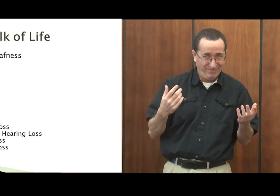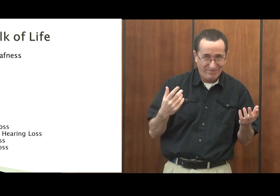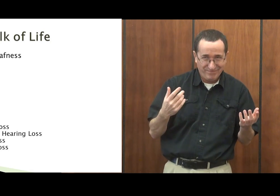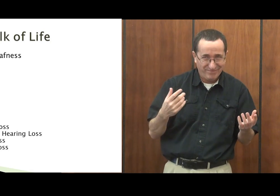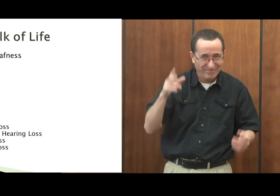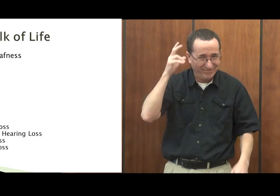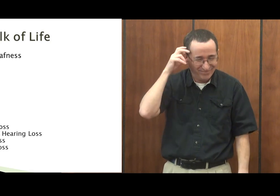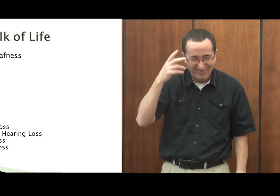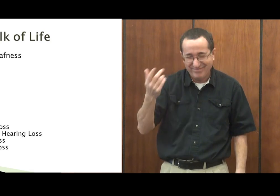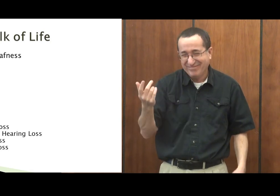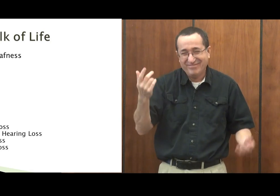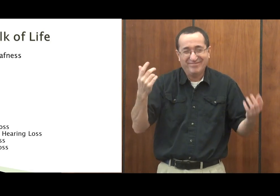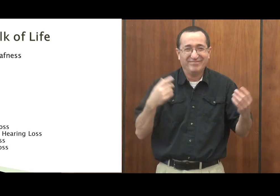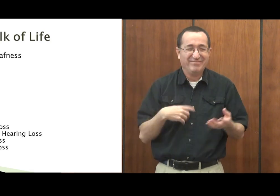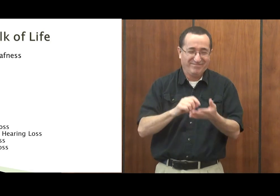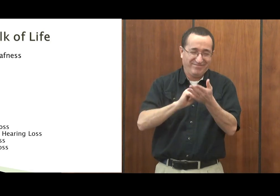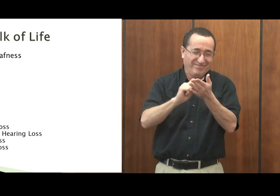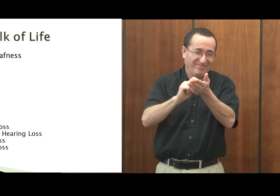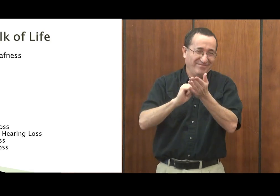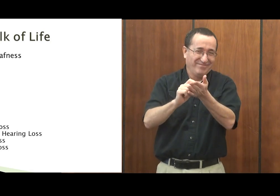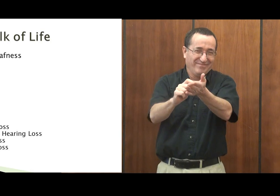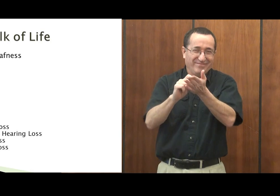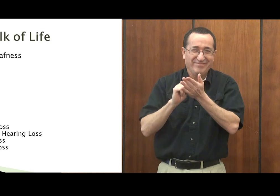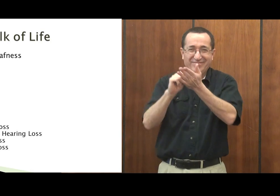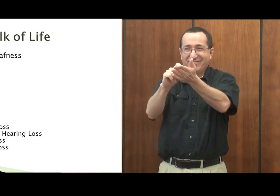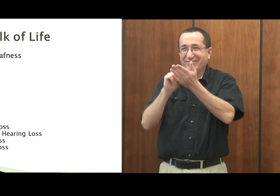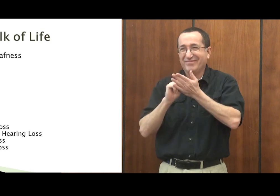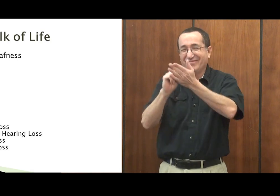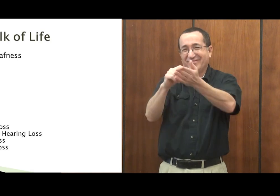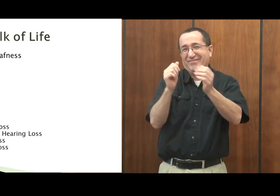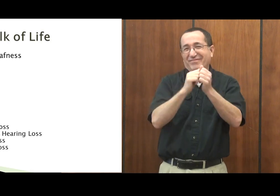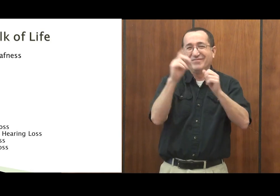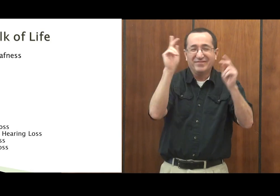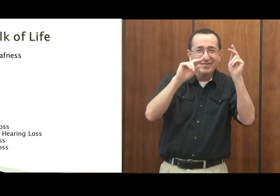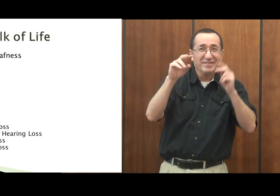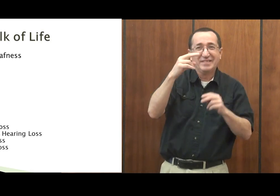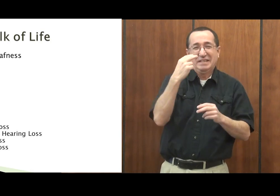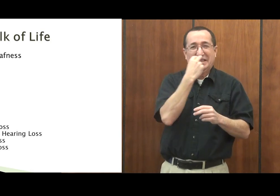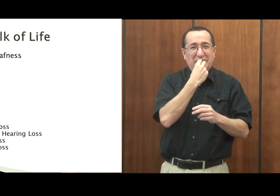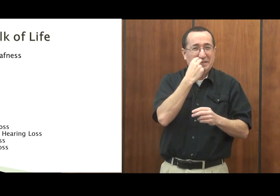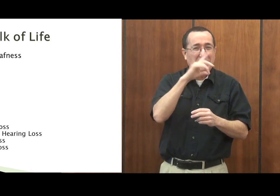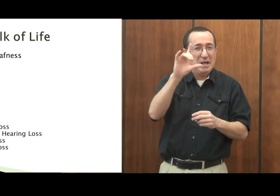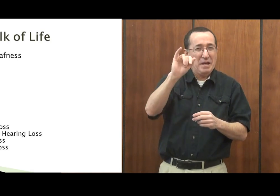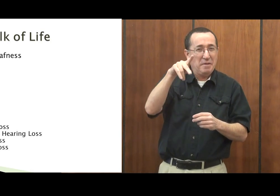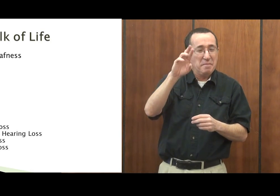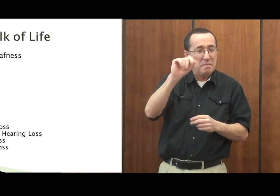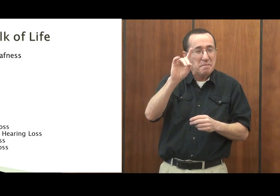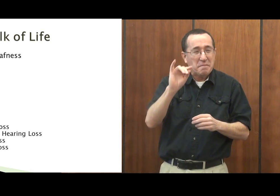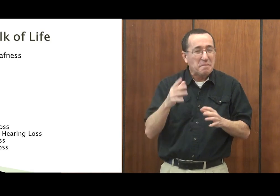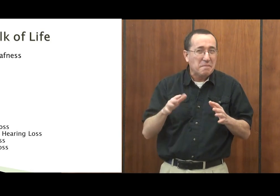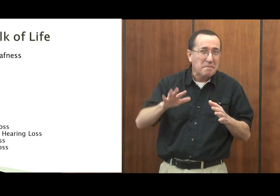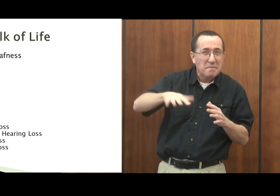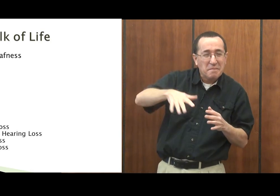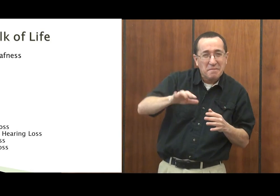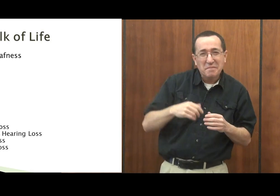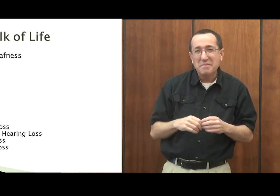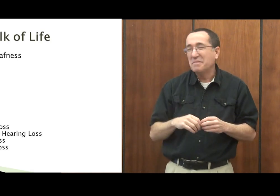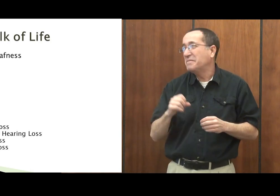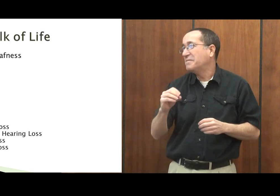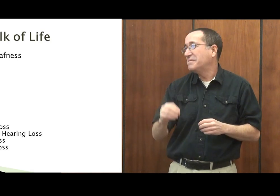tough to catch. You'll pretty much be going with pen and paper or doing lip reading